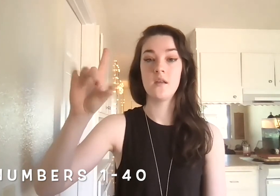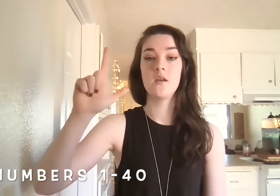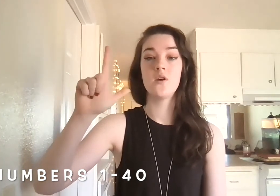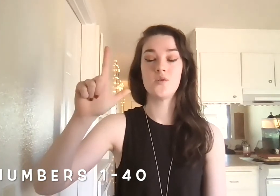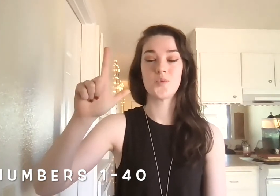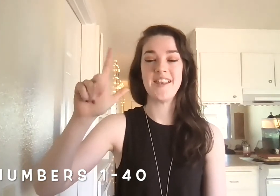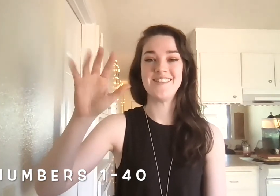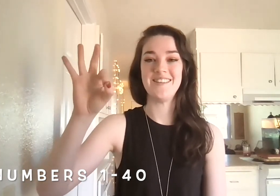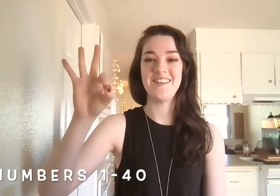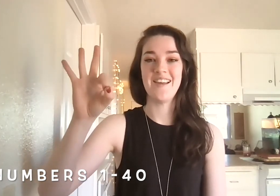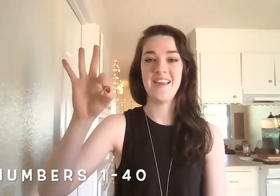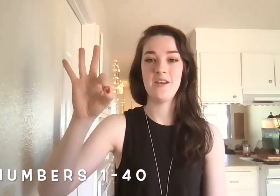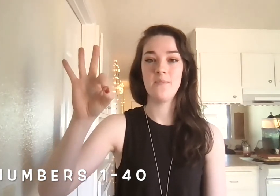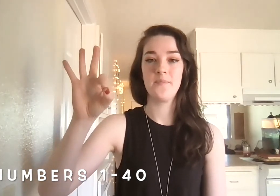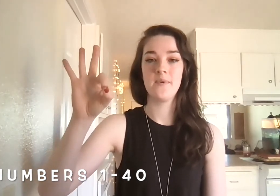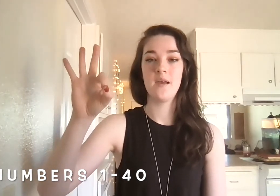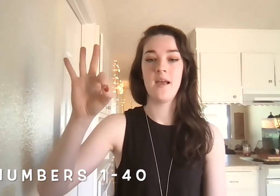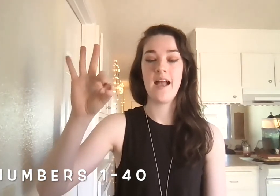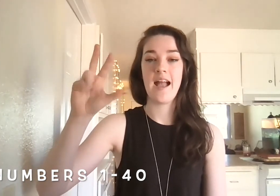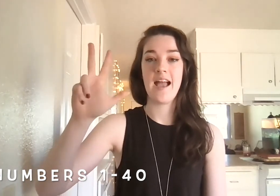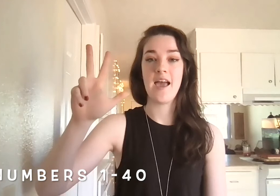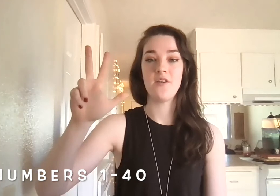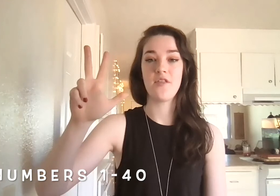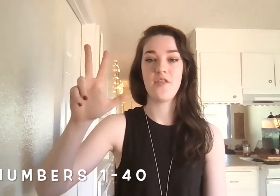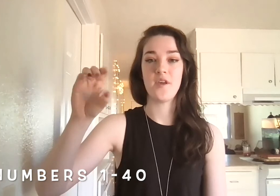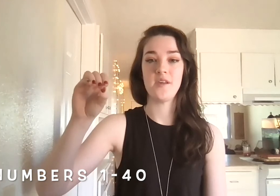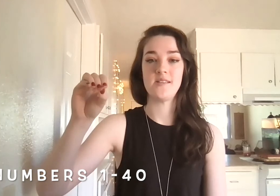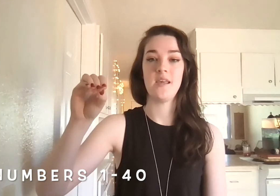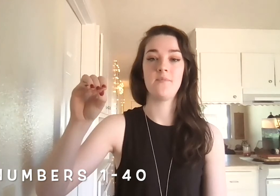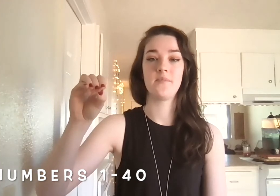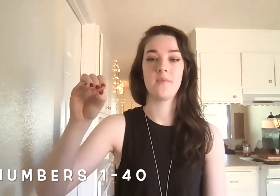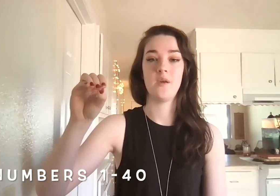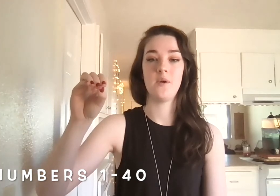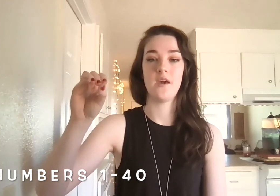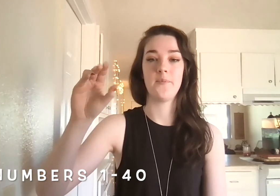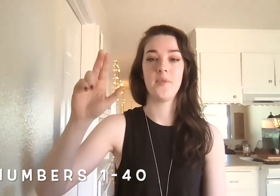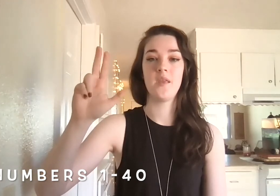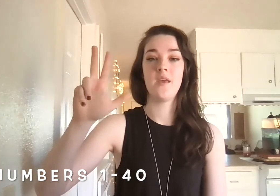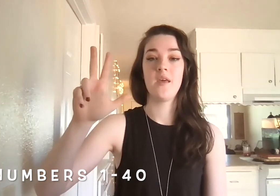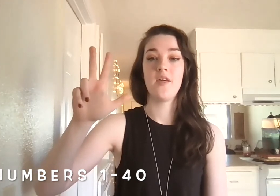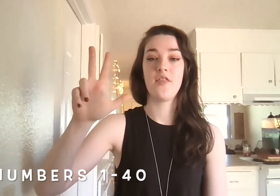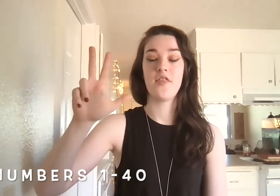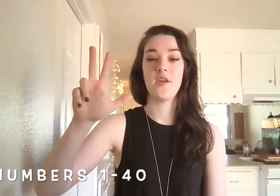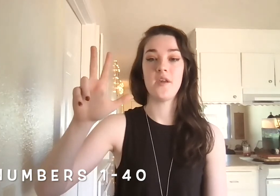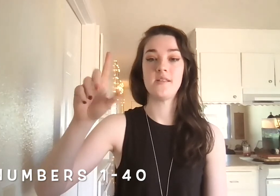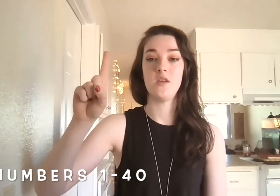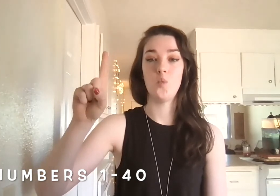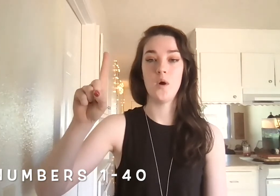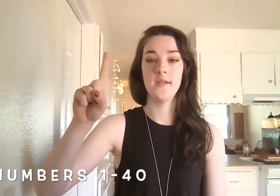29, and 30. Here we go. Here we go.